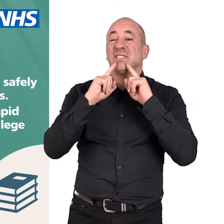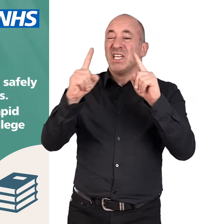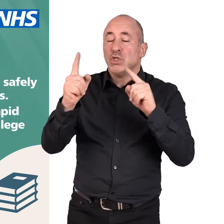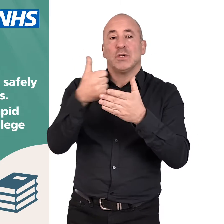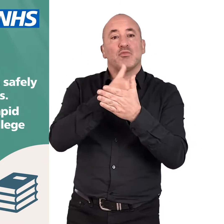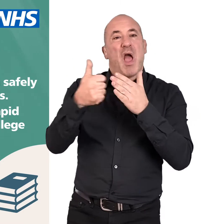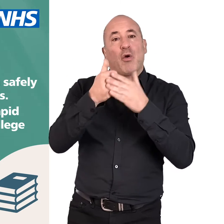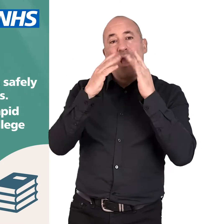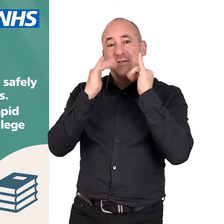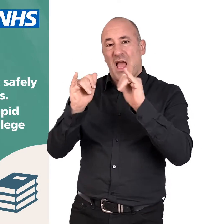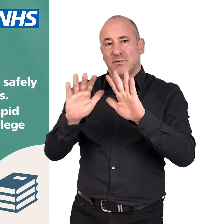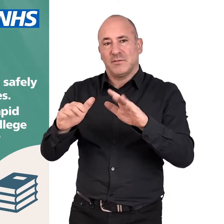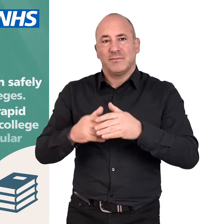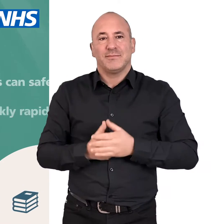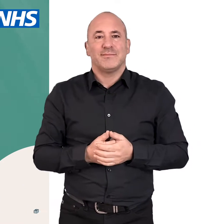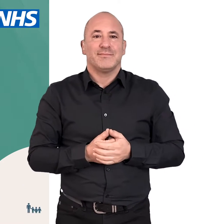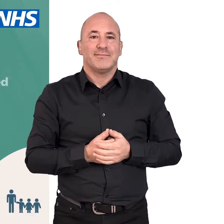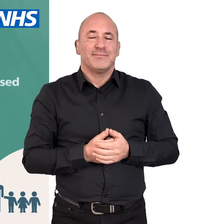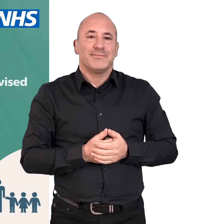testing for all teachers.